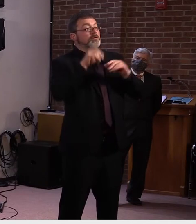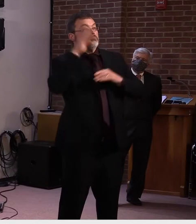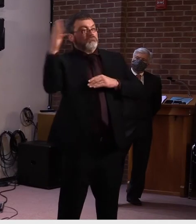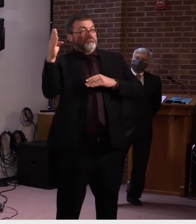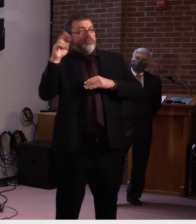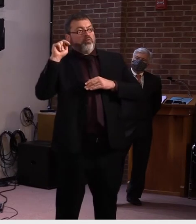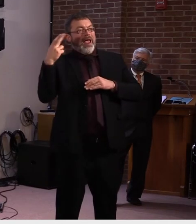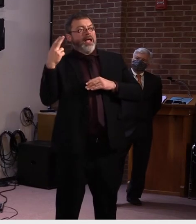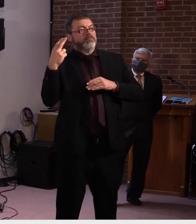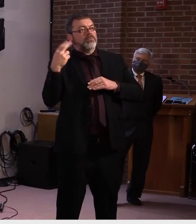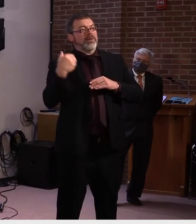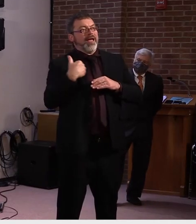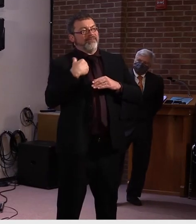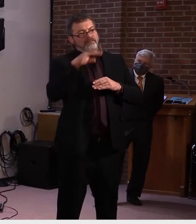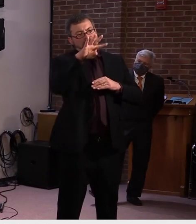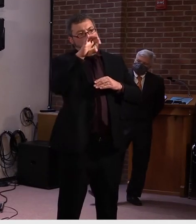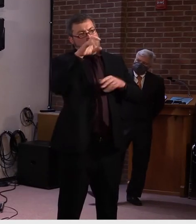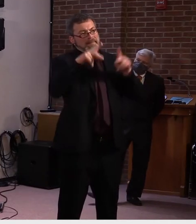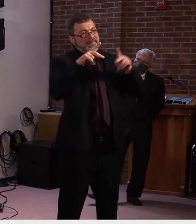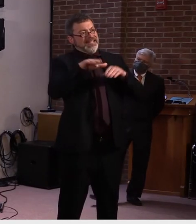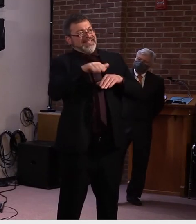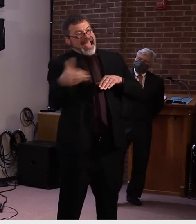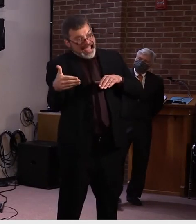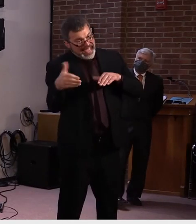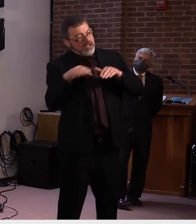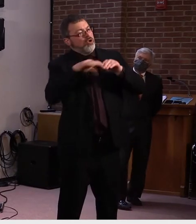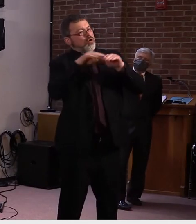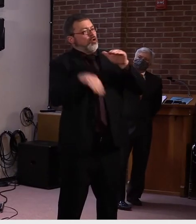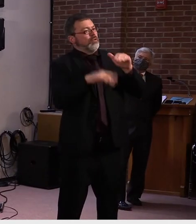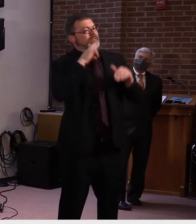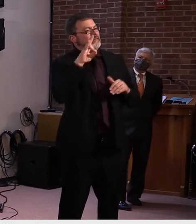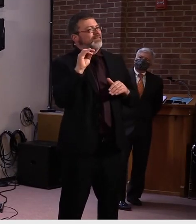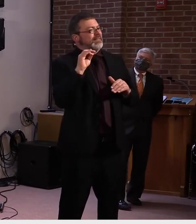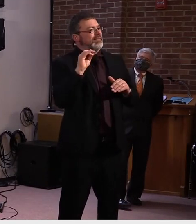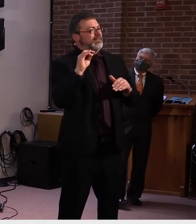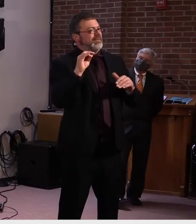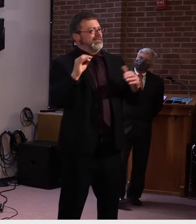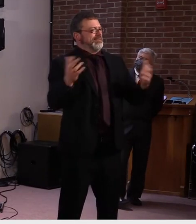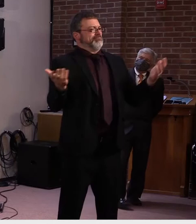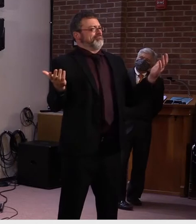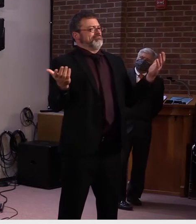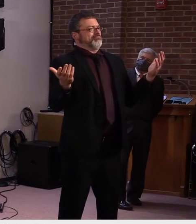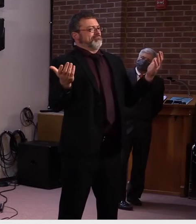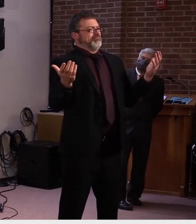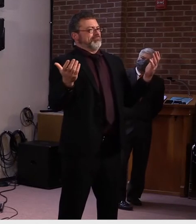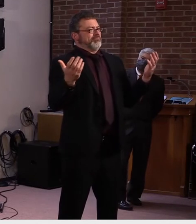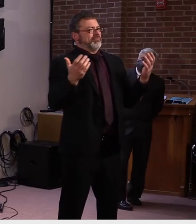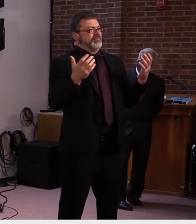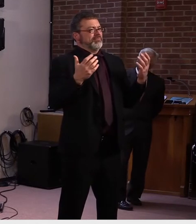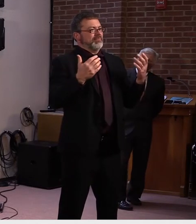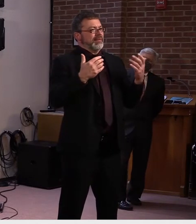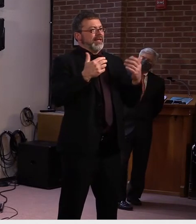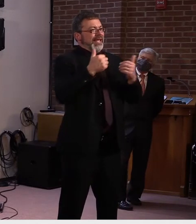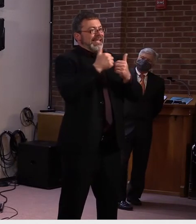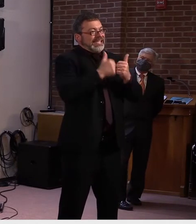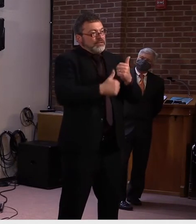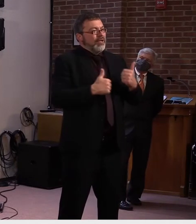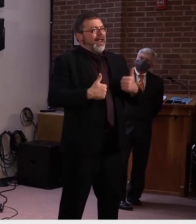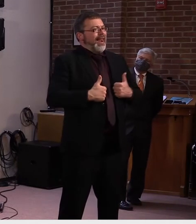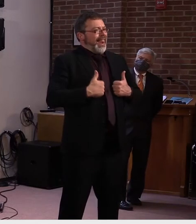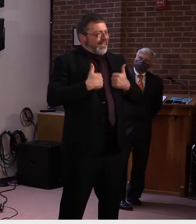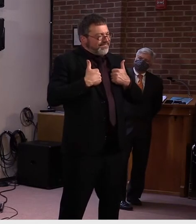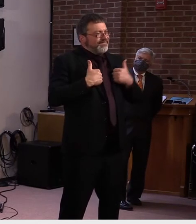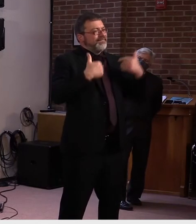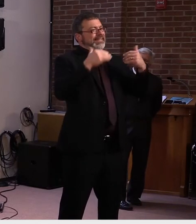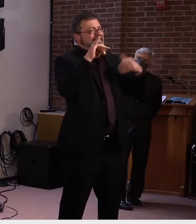deaths. So, if you, you know, every death is meaningful. Um, and, uh, the 58 deaths in Vermont,